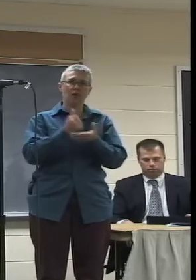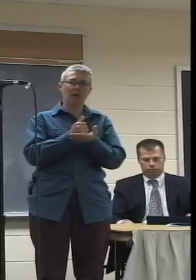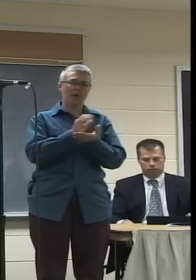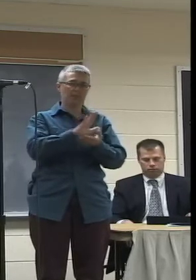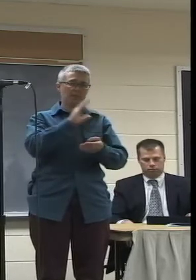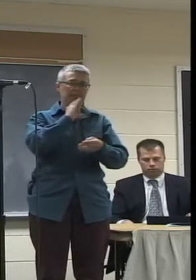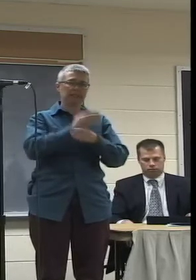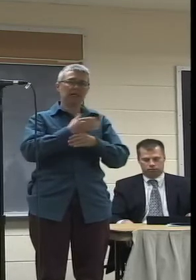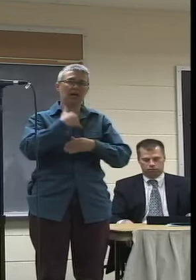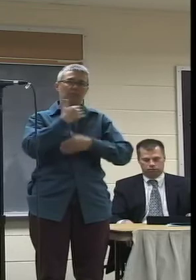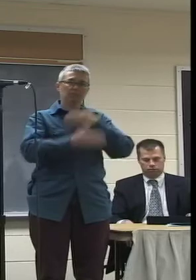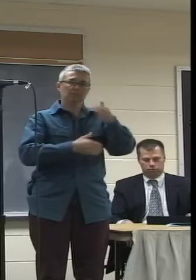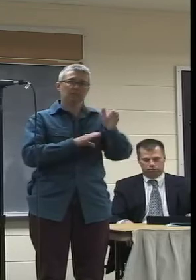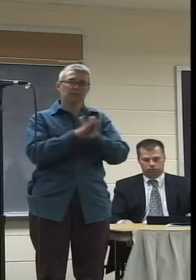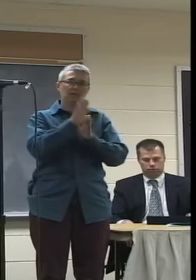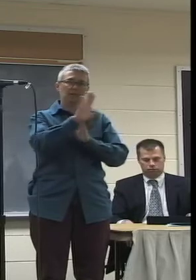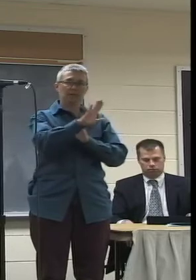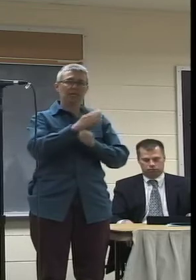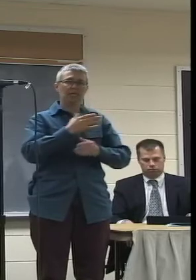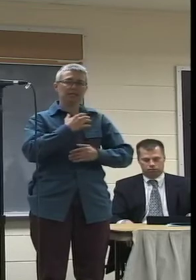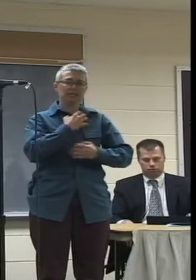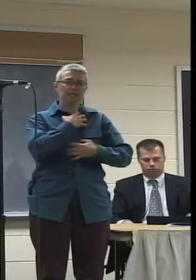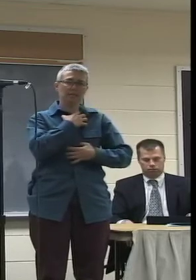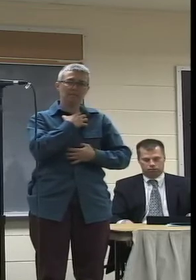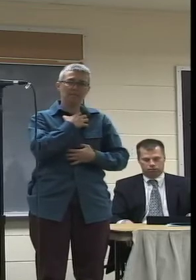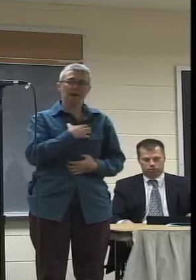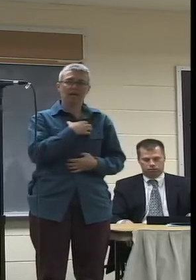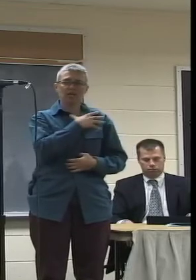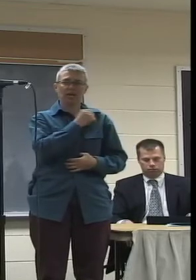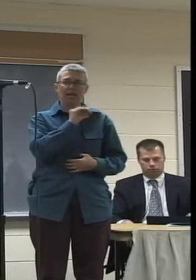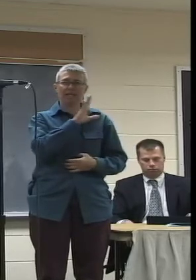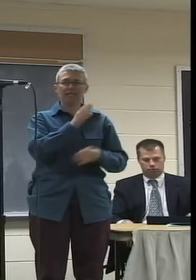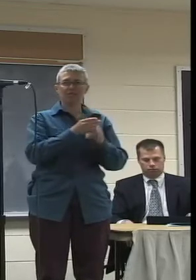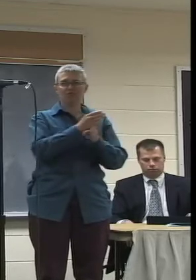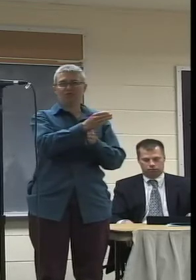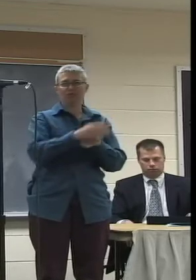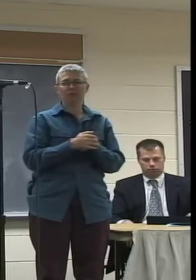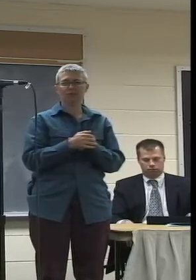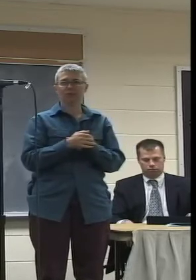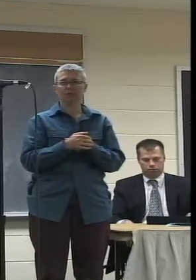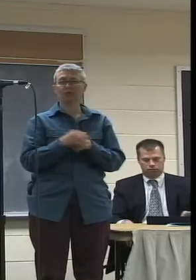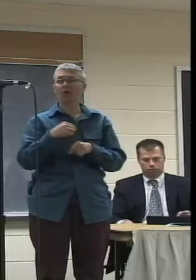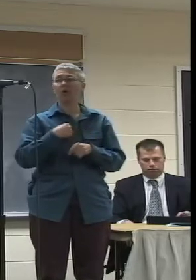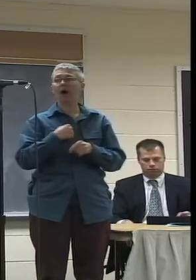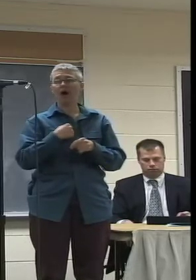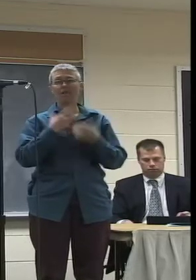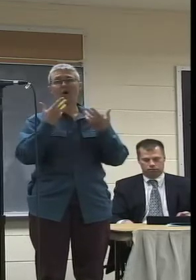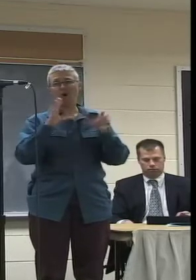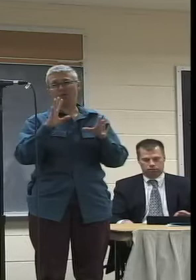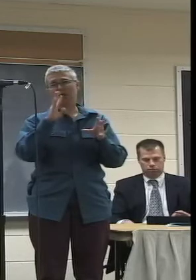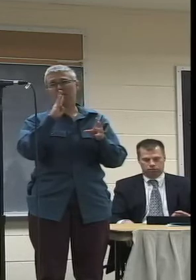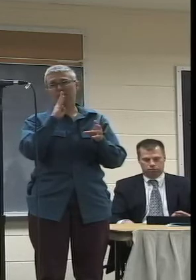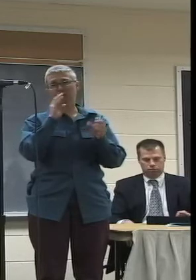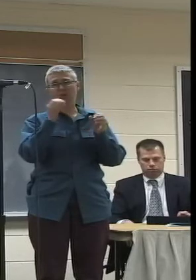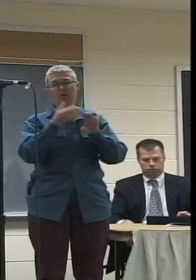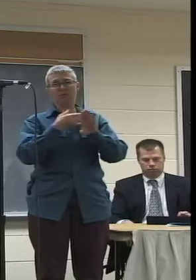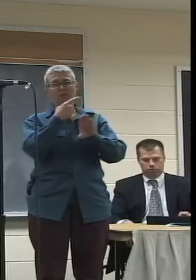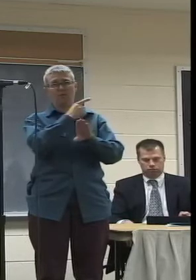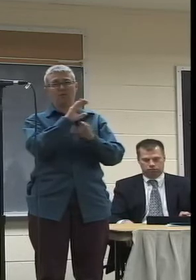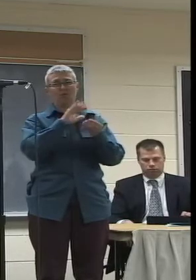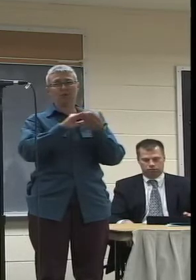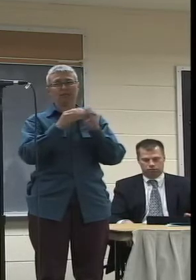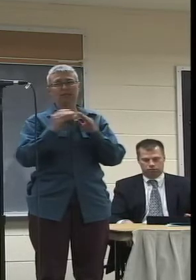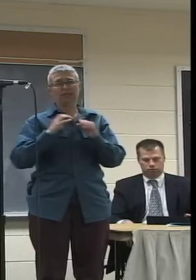and hopefully his profession. As a citizen, I've spoken before the City Council and Planning Board and believe it's very